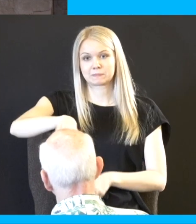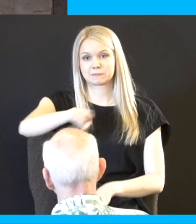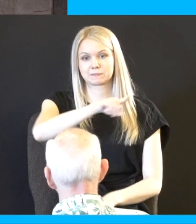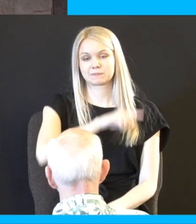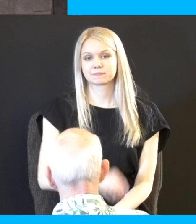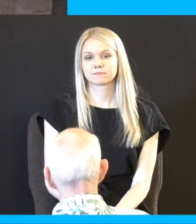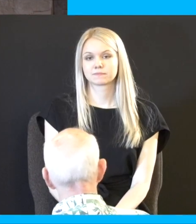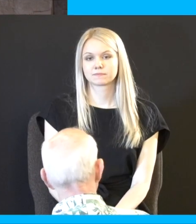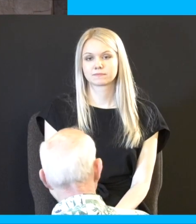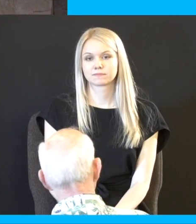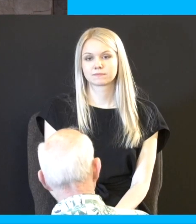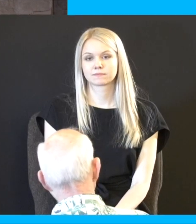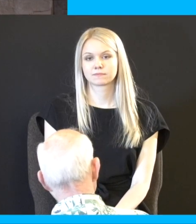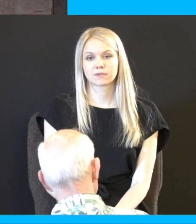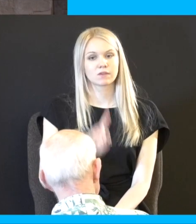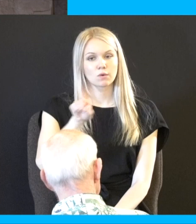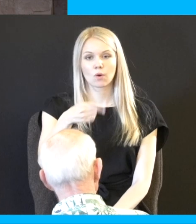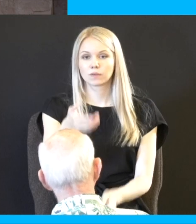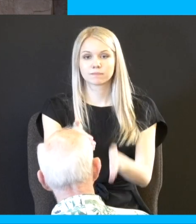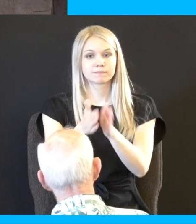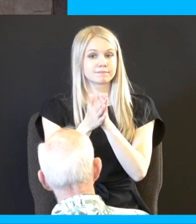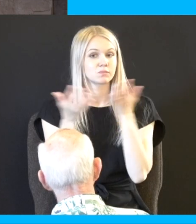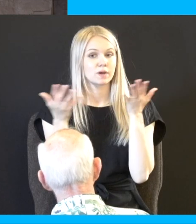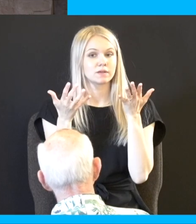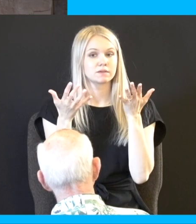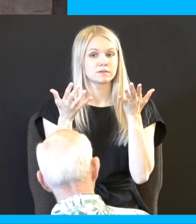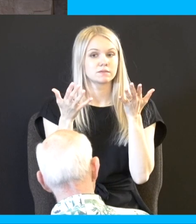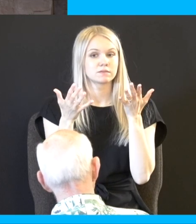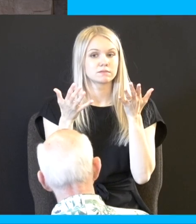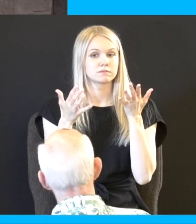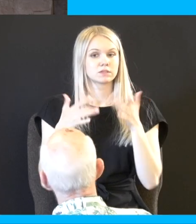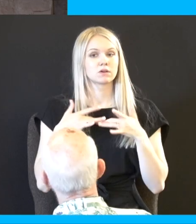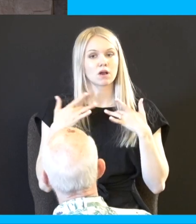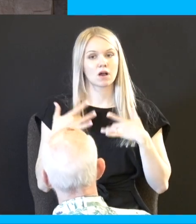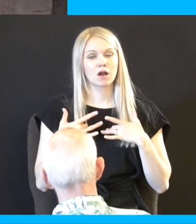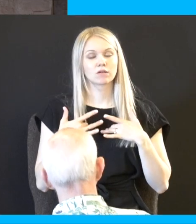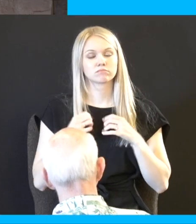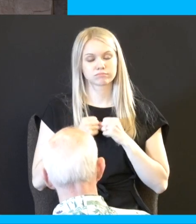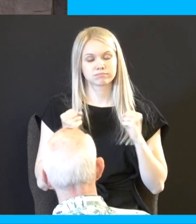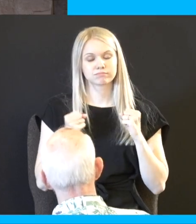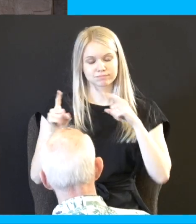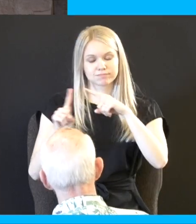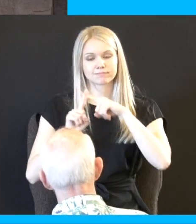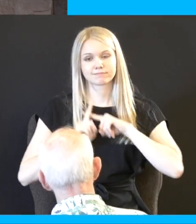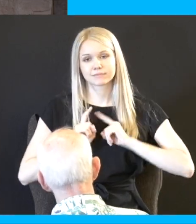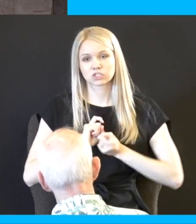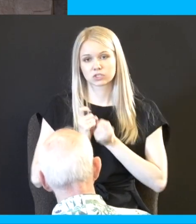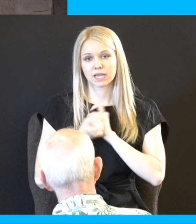and all he asks is that you open your heart to him by faith you ask him to commit and change your life you turn away from